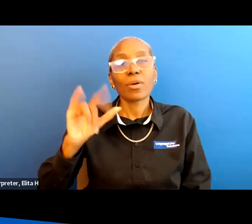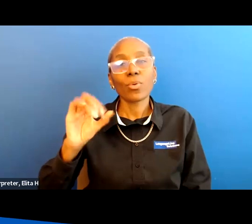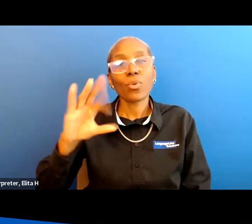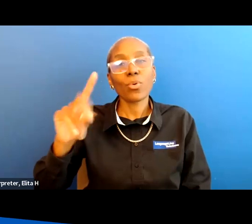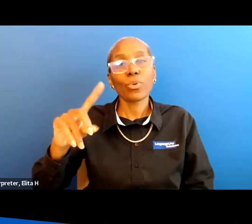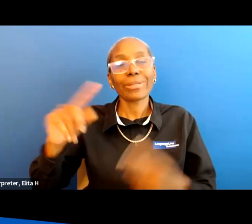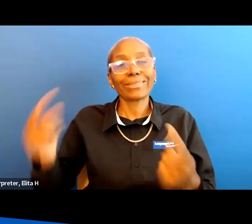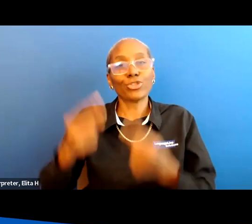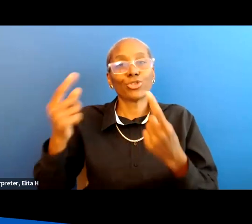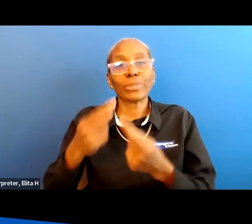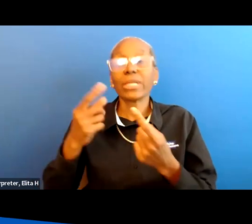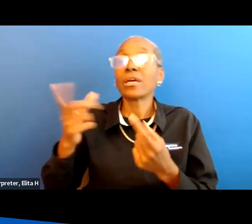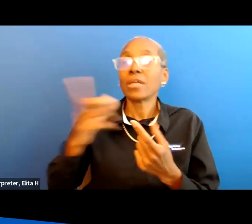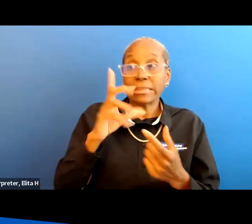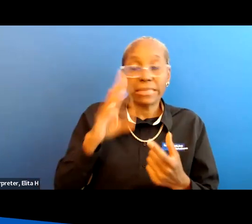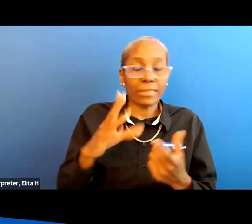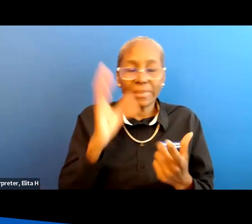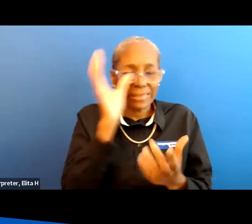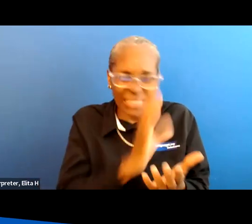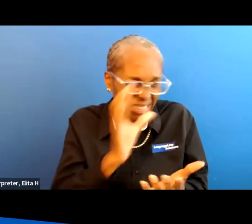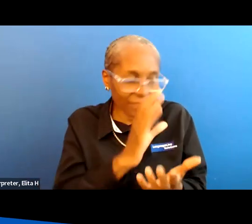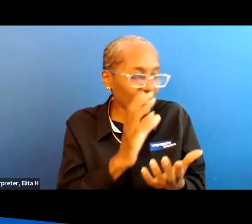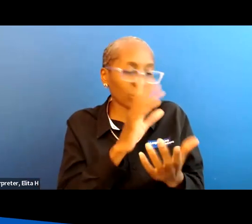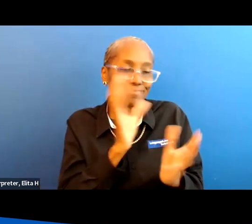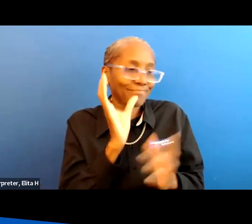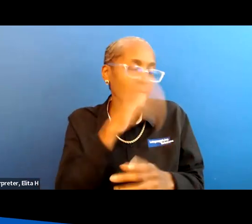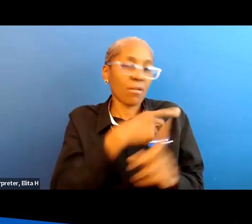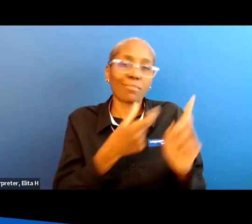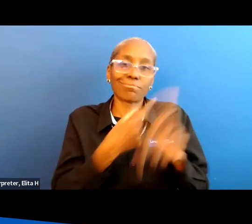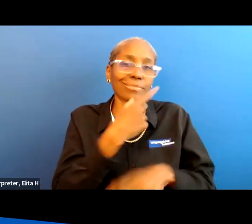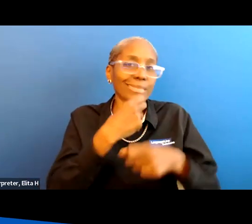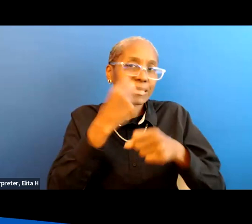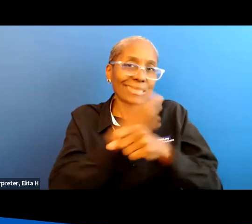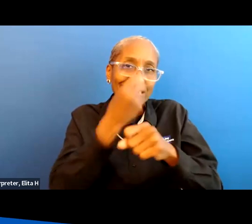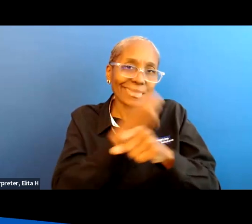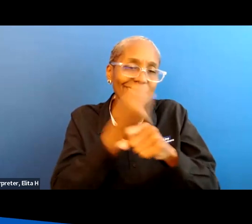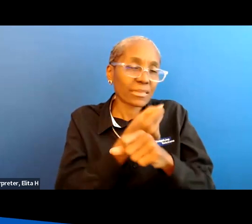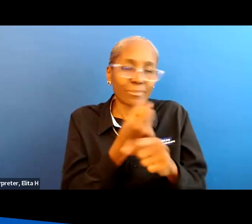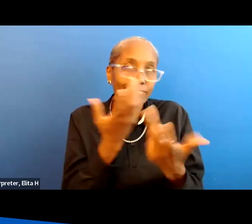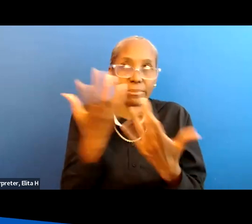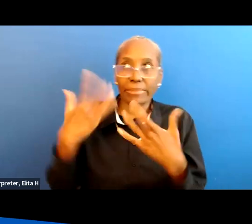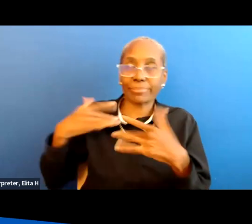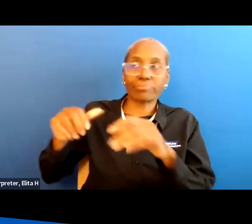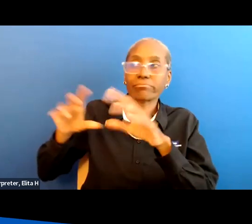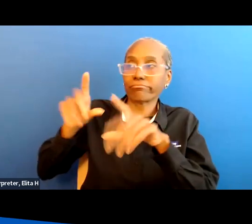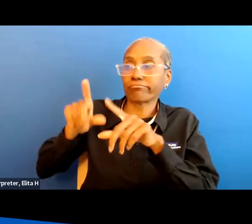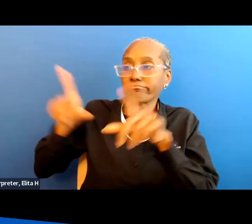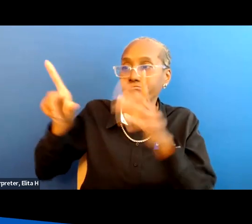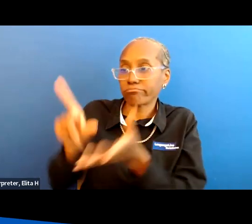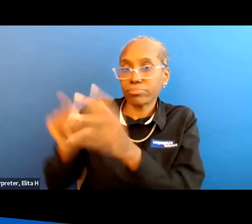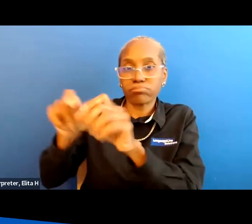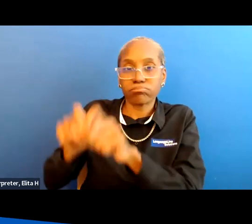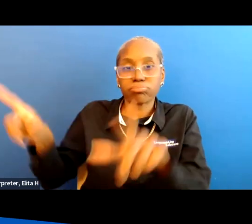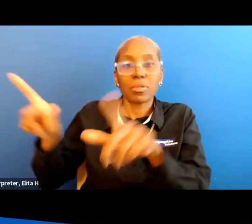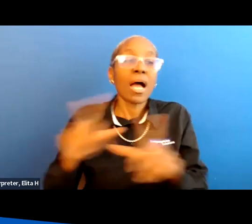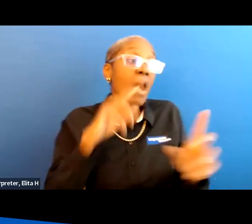she's my go-to person if i'm looking for some kind of peculiar statistic that maybe is not out there i can find out what's going on